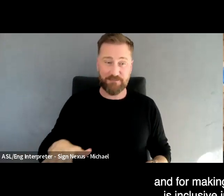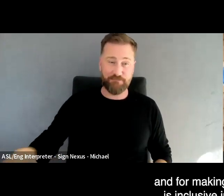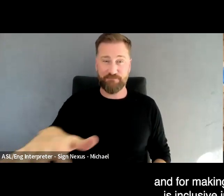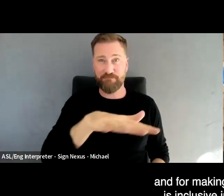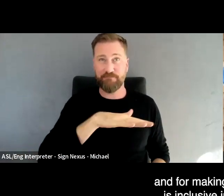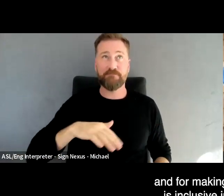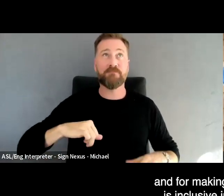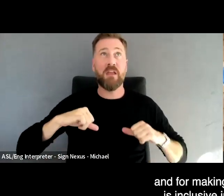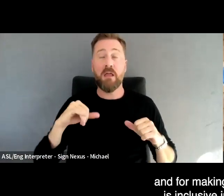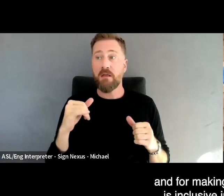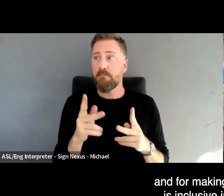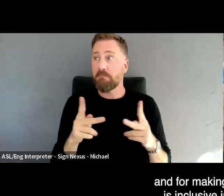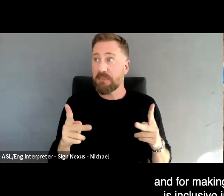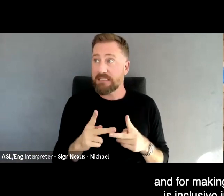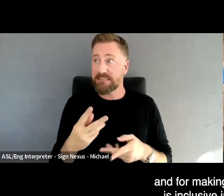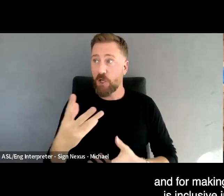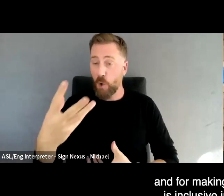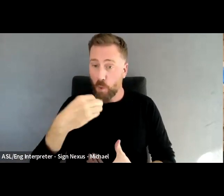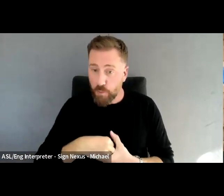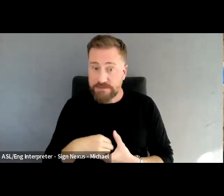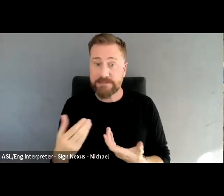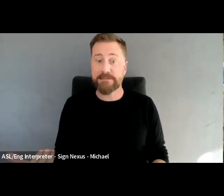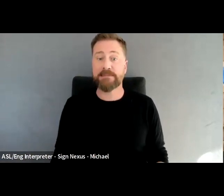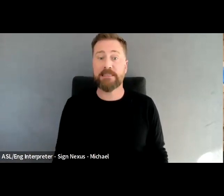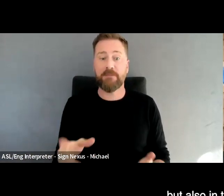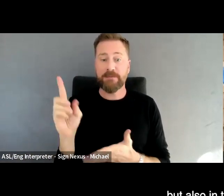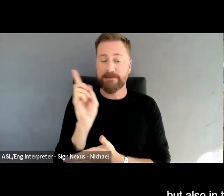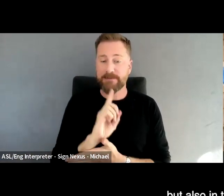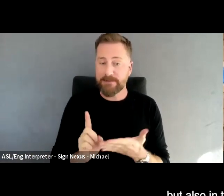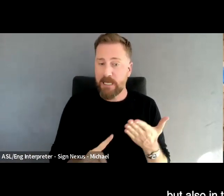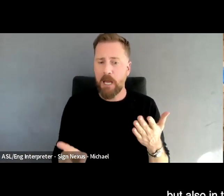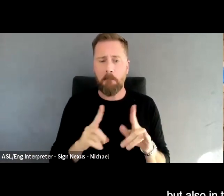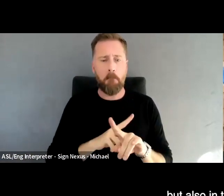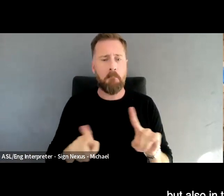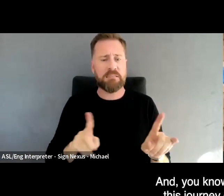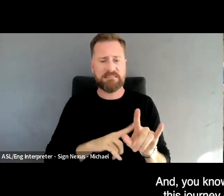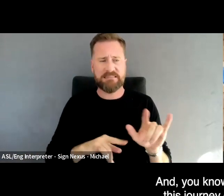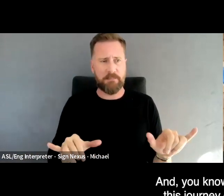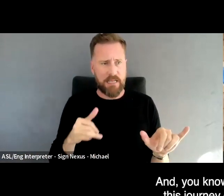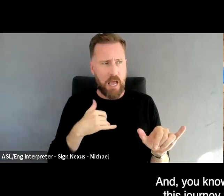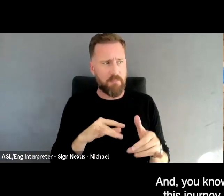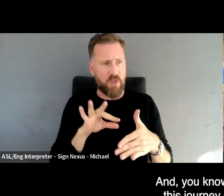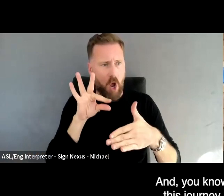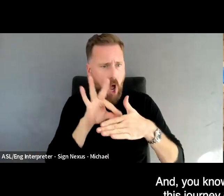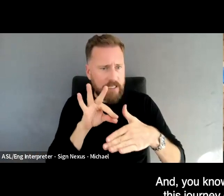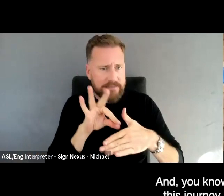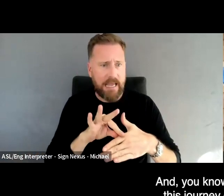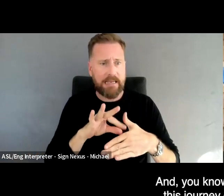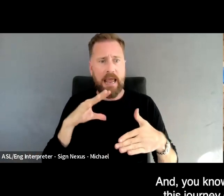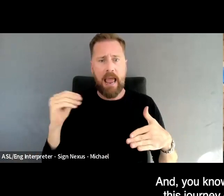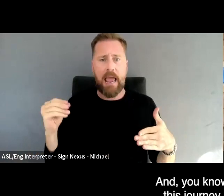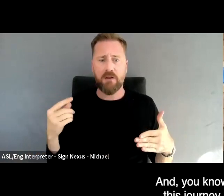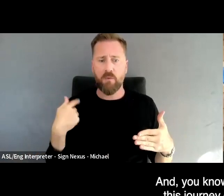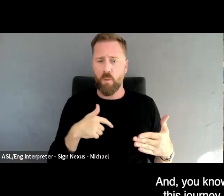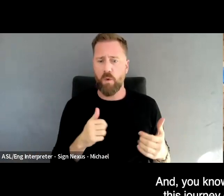inclusive in its design, but also in the content, and you know we're all